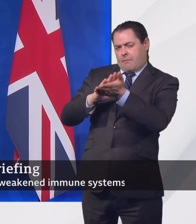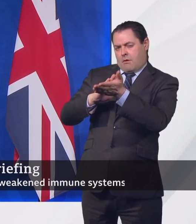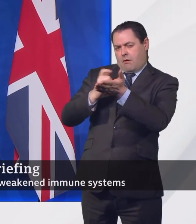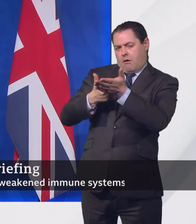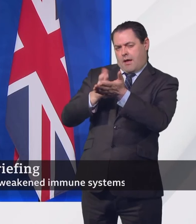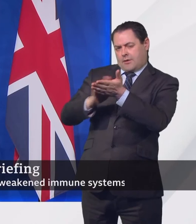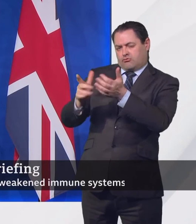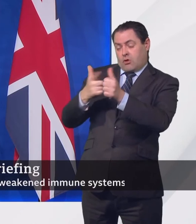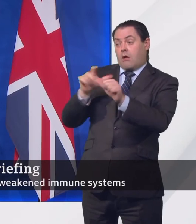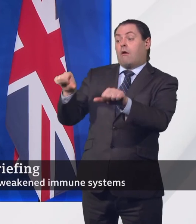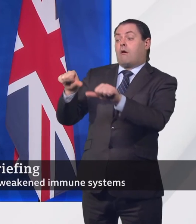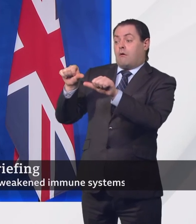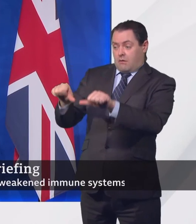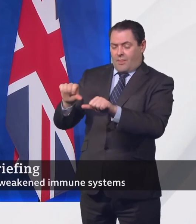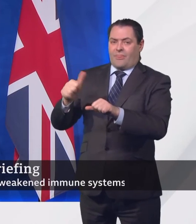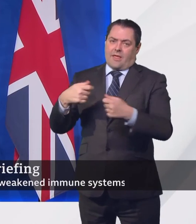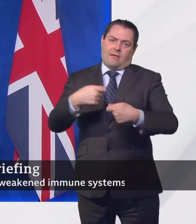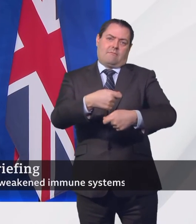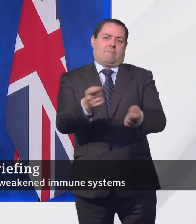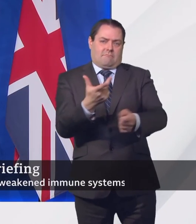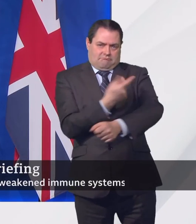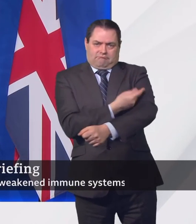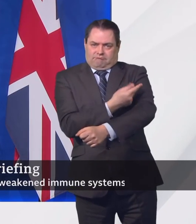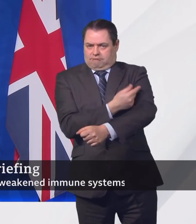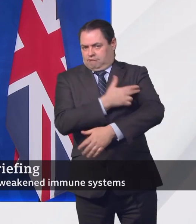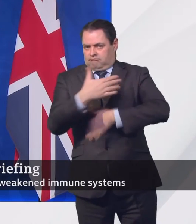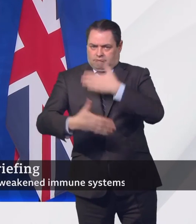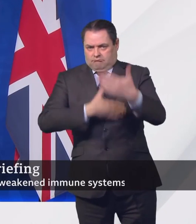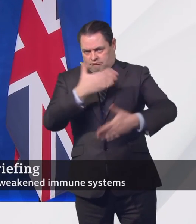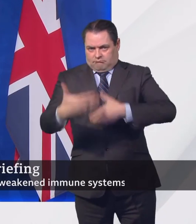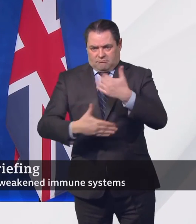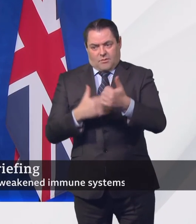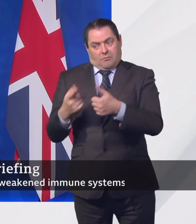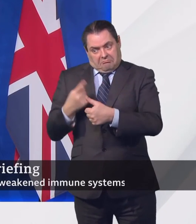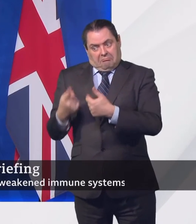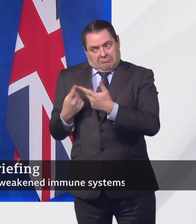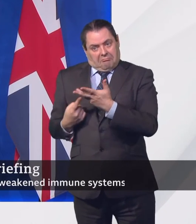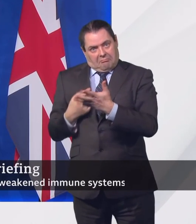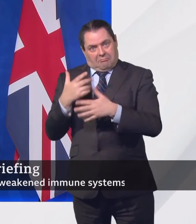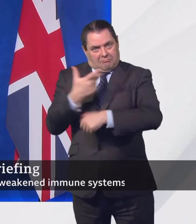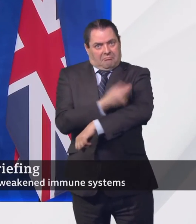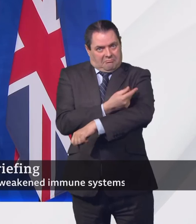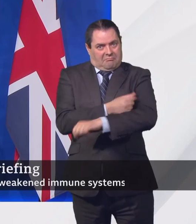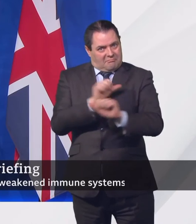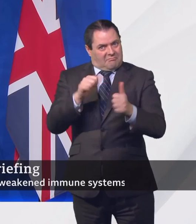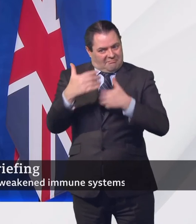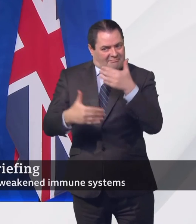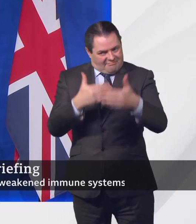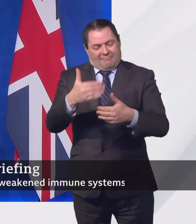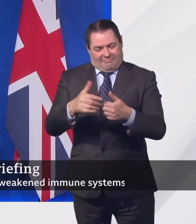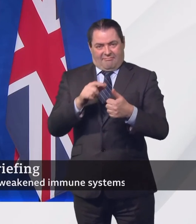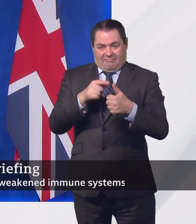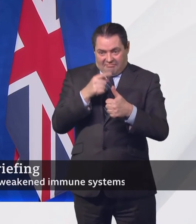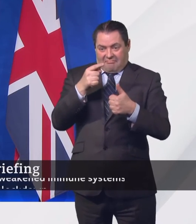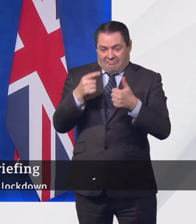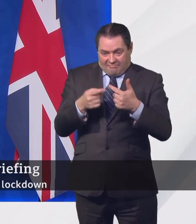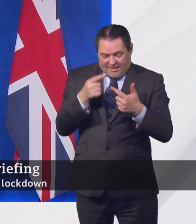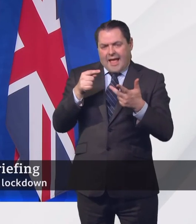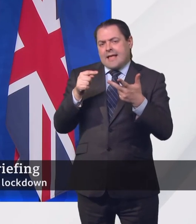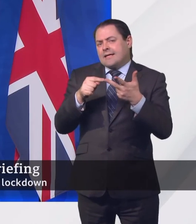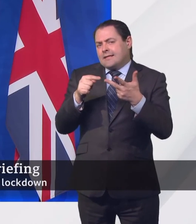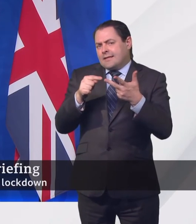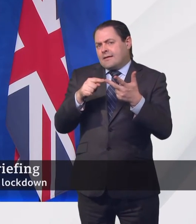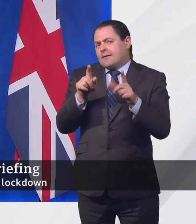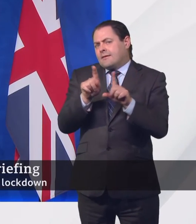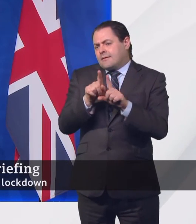And then, of course, there is one other way we can all build our own individual defences against COVID